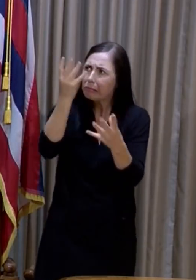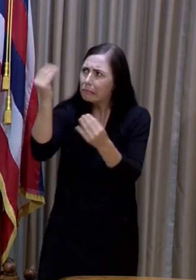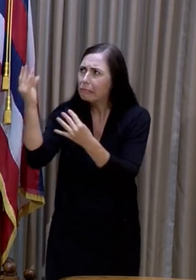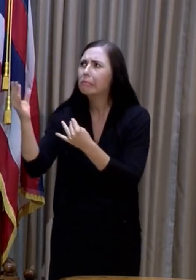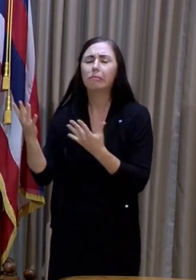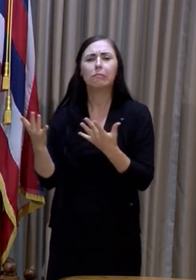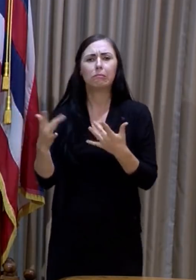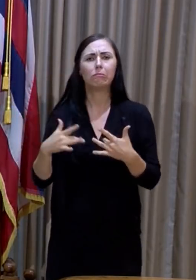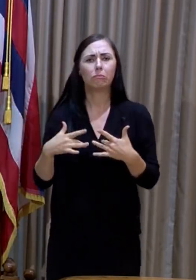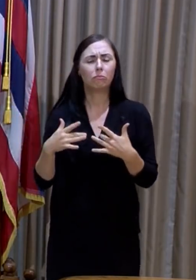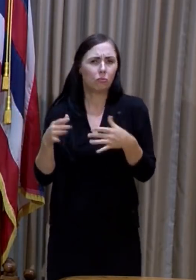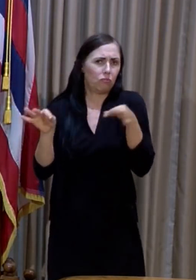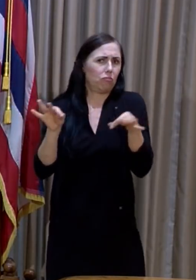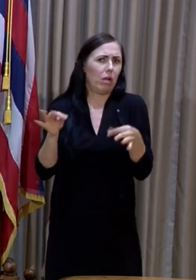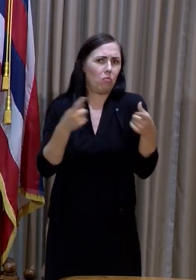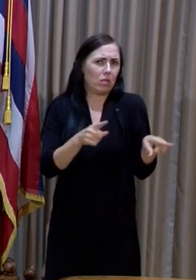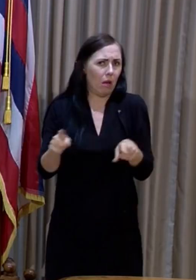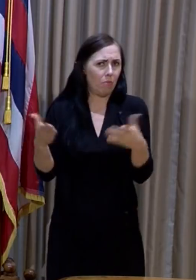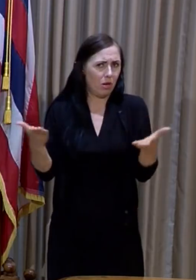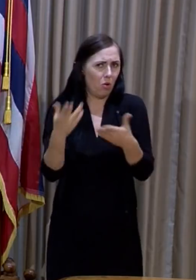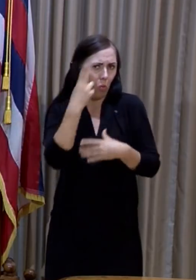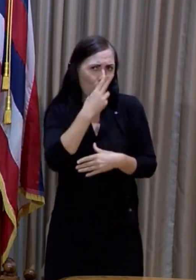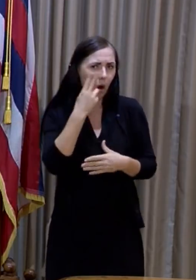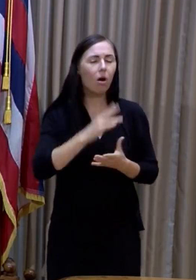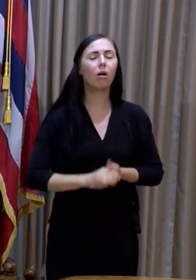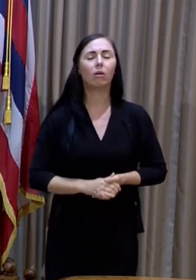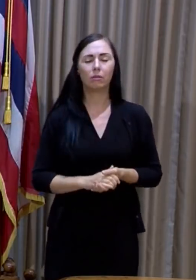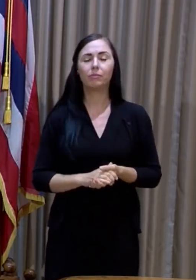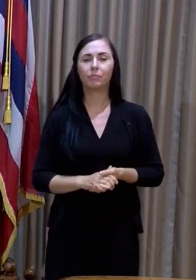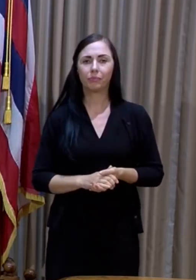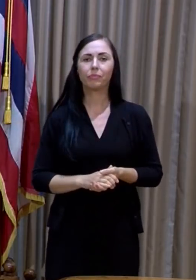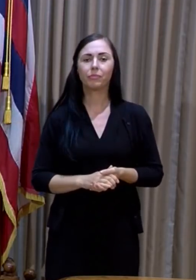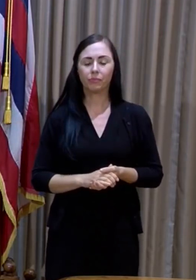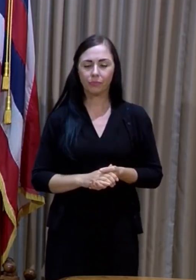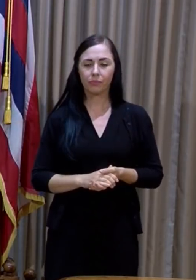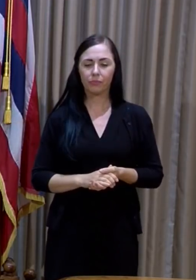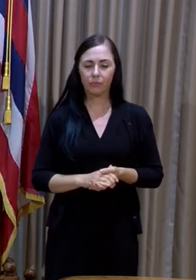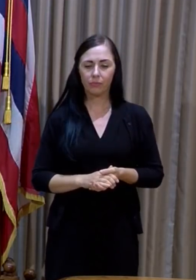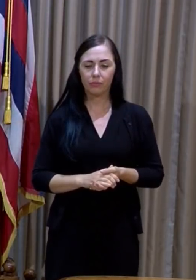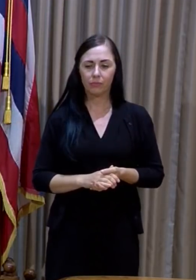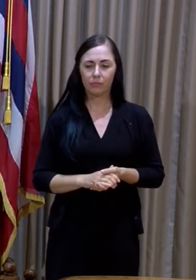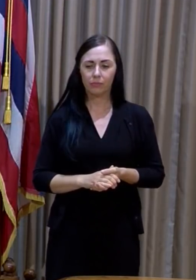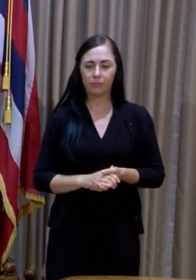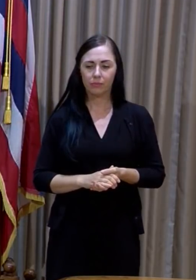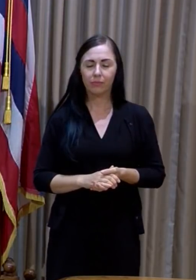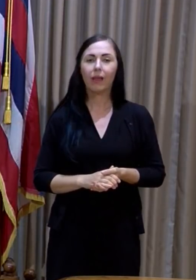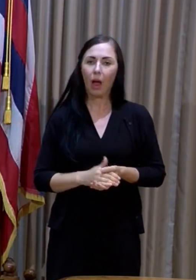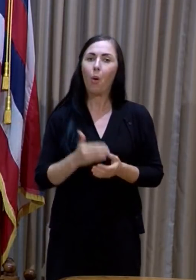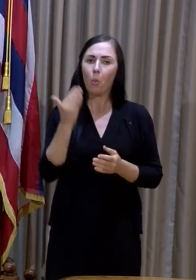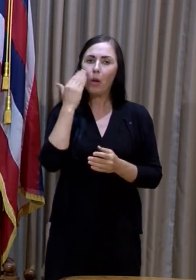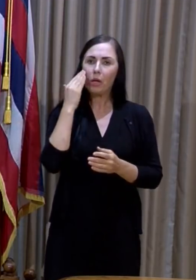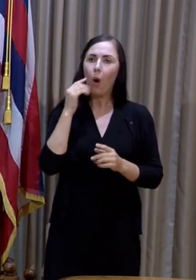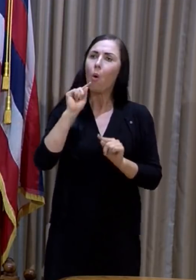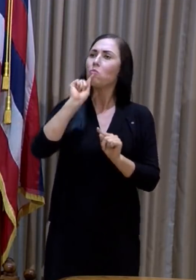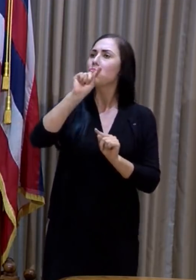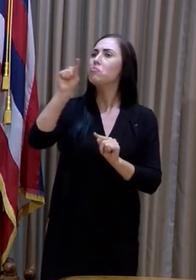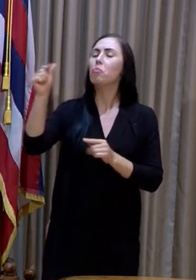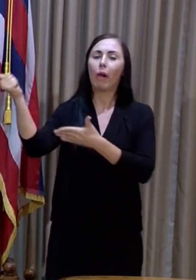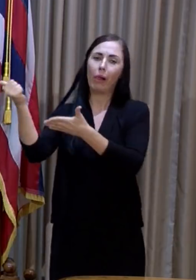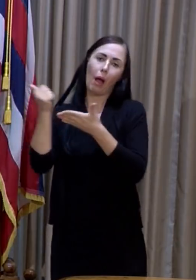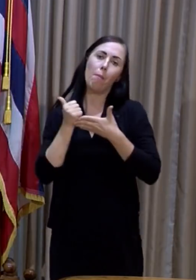and we know that they will be helping in the way that they can